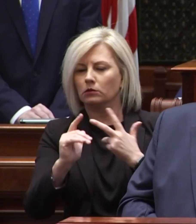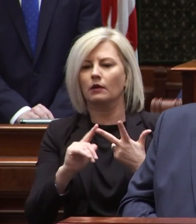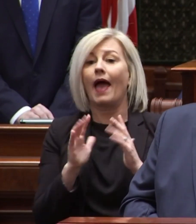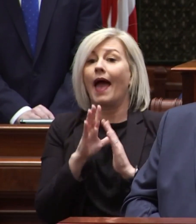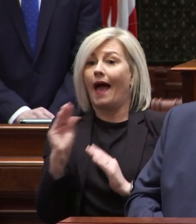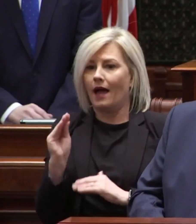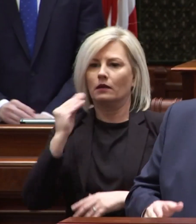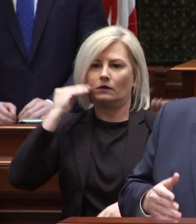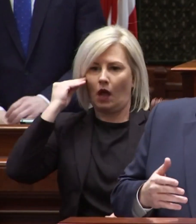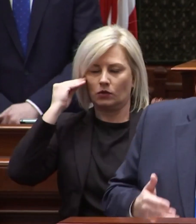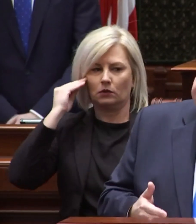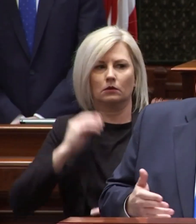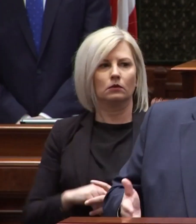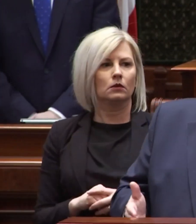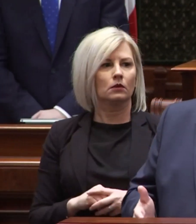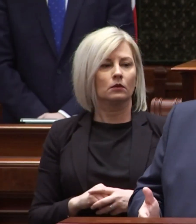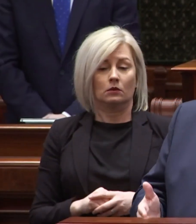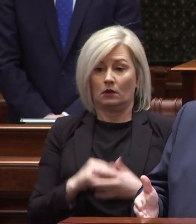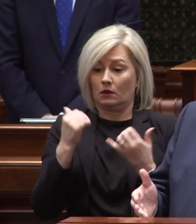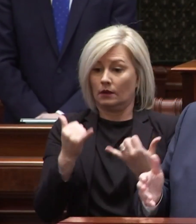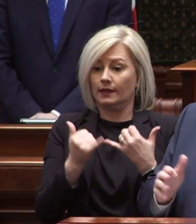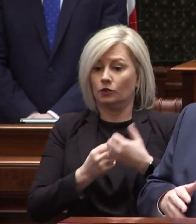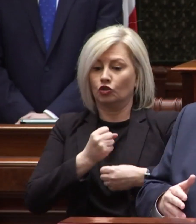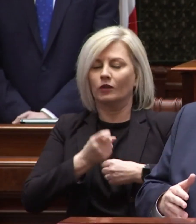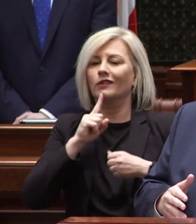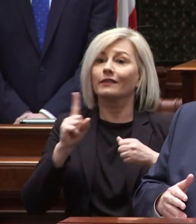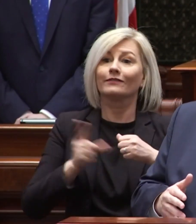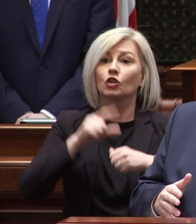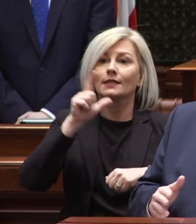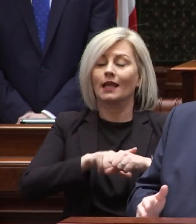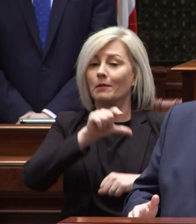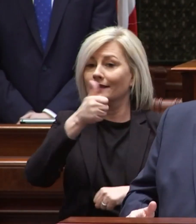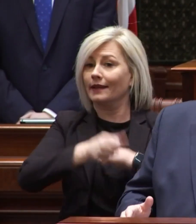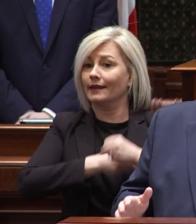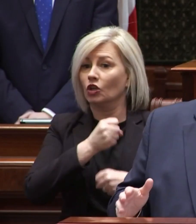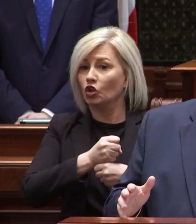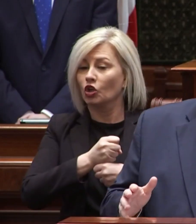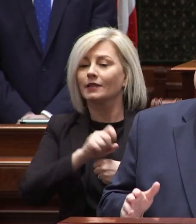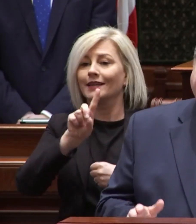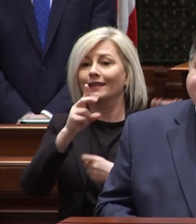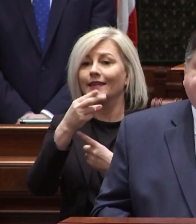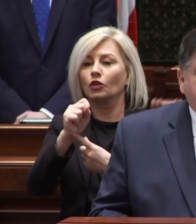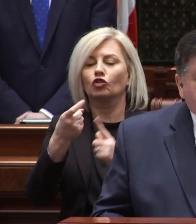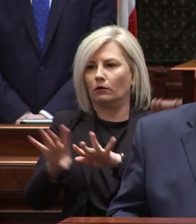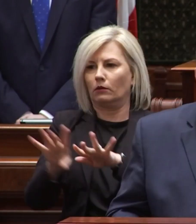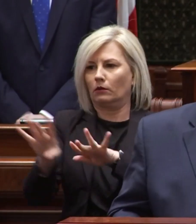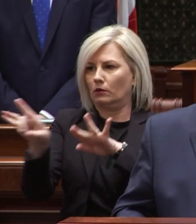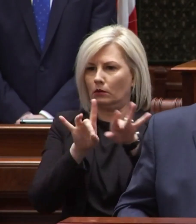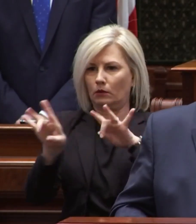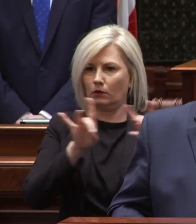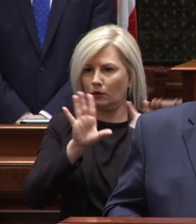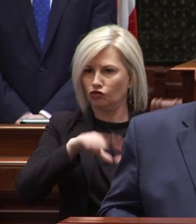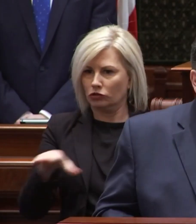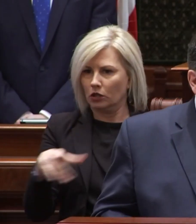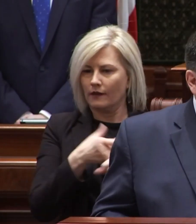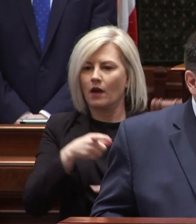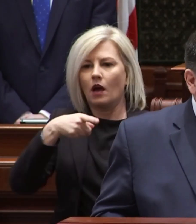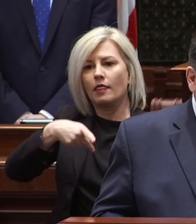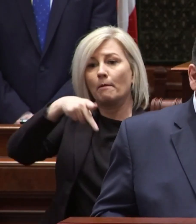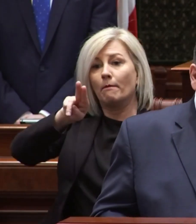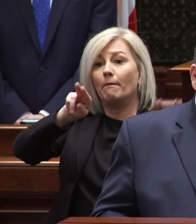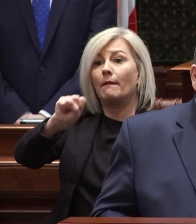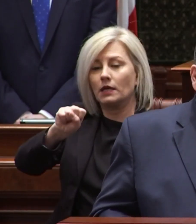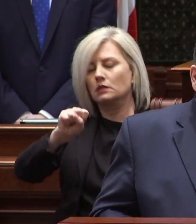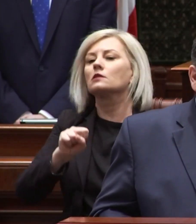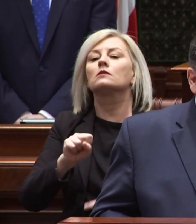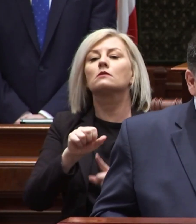housing this fiscal year for the first time in a decade dhs began selecting children from the puns